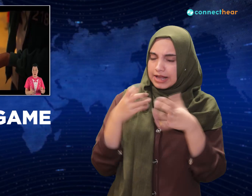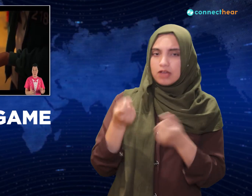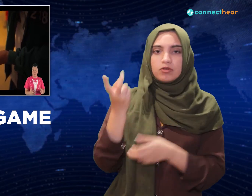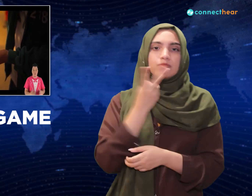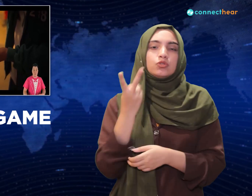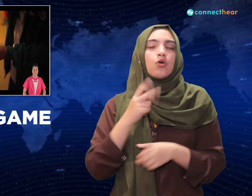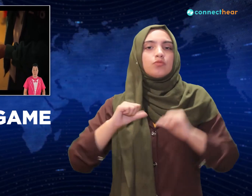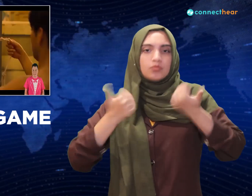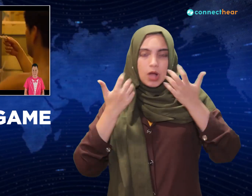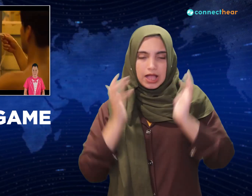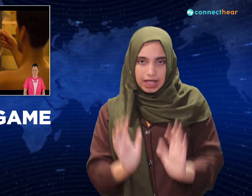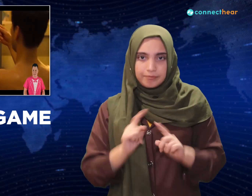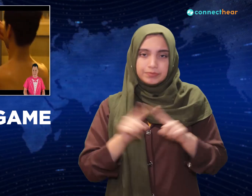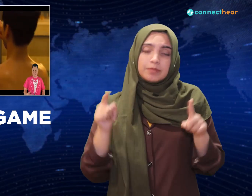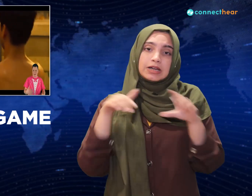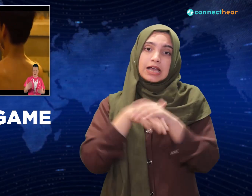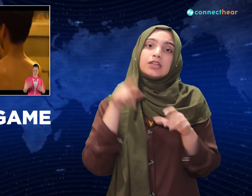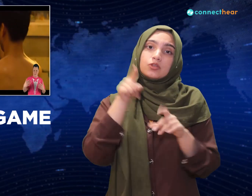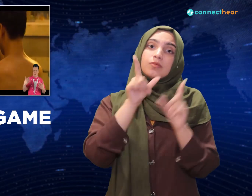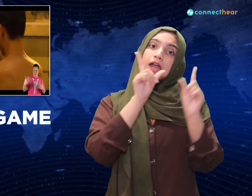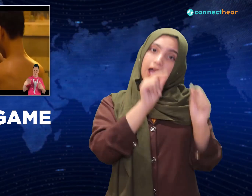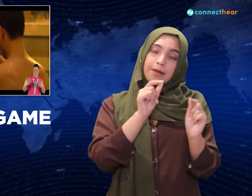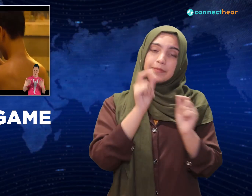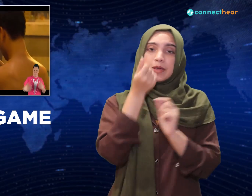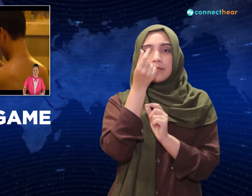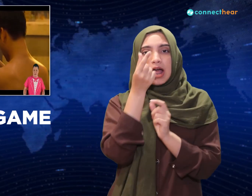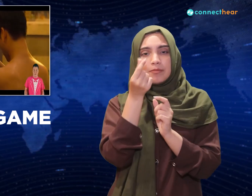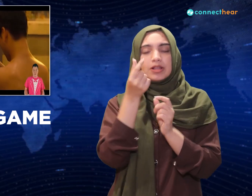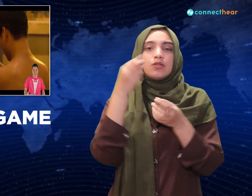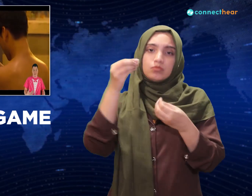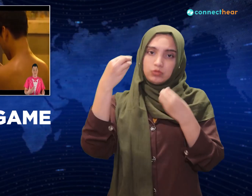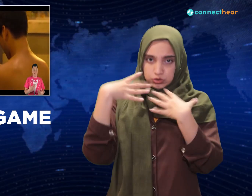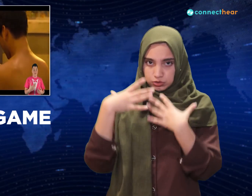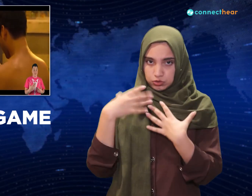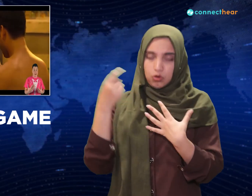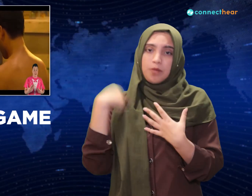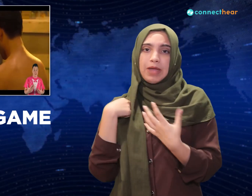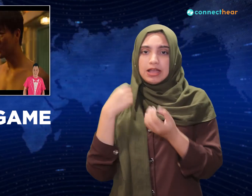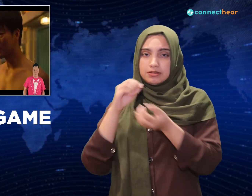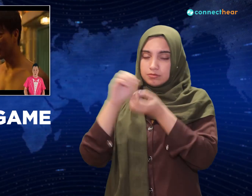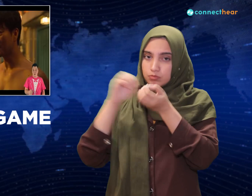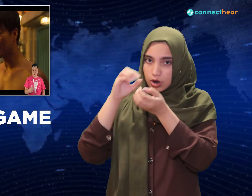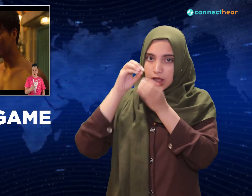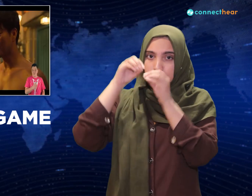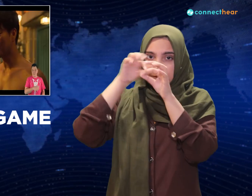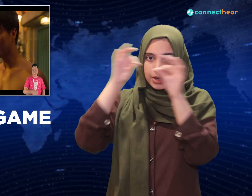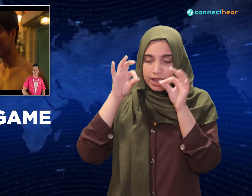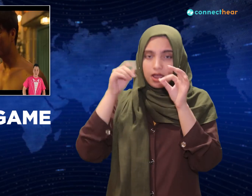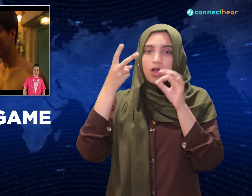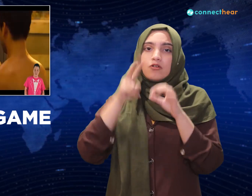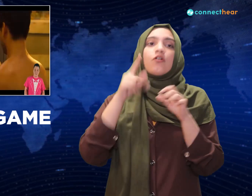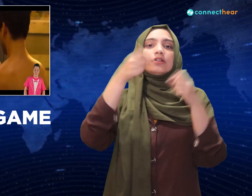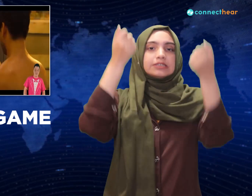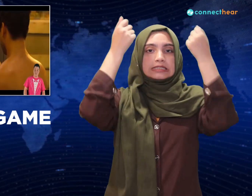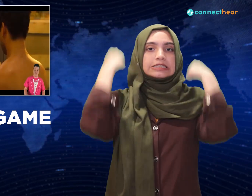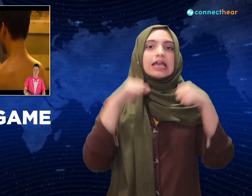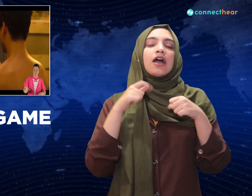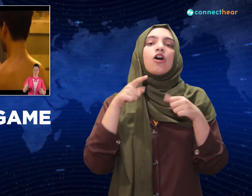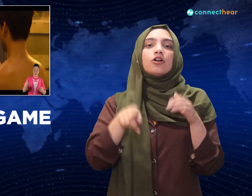marbles for a second, so I can tie them into a weird pouch to hang around your neck. Now you go off and scout the other teams, I'll see you